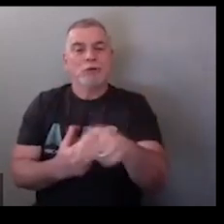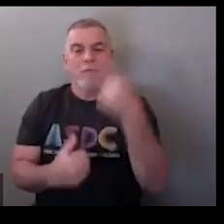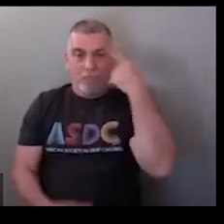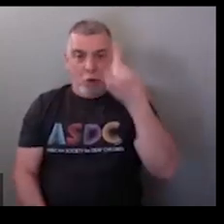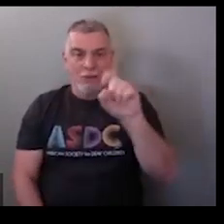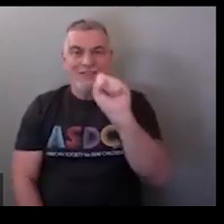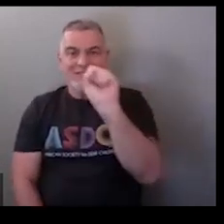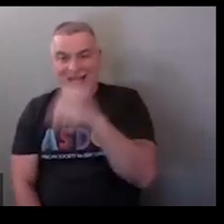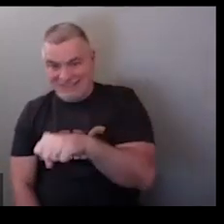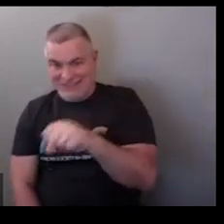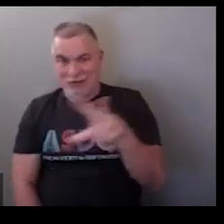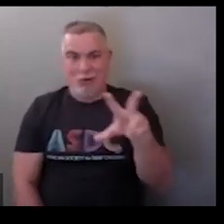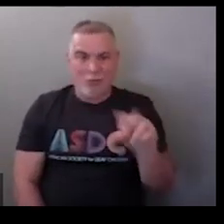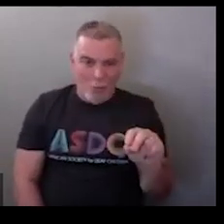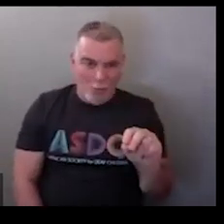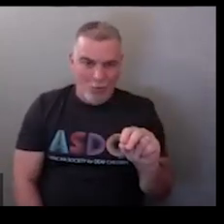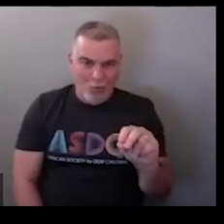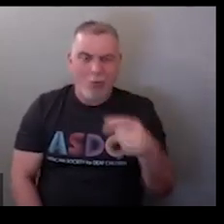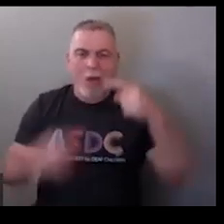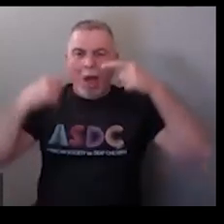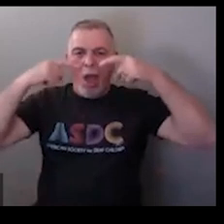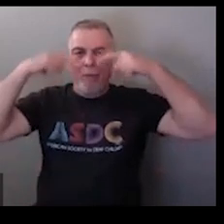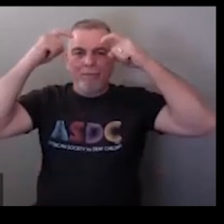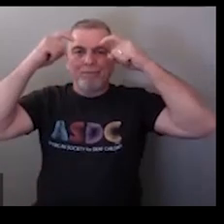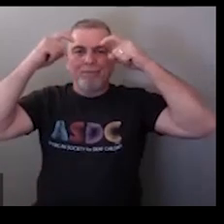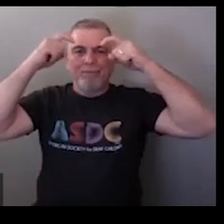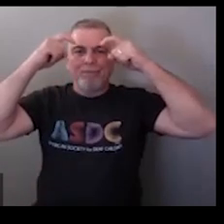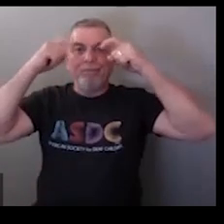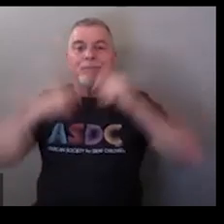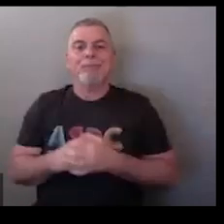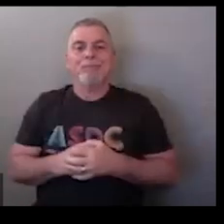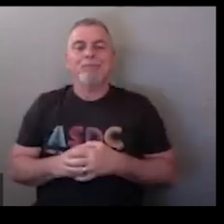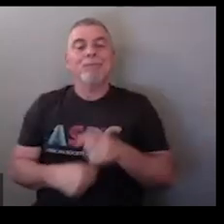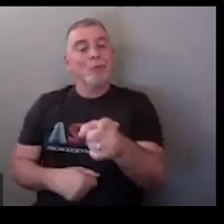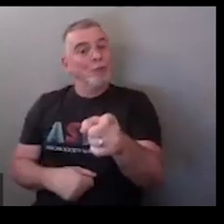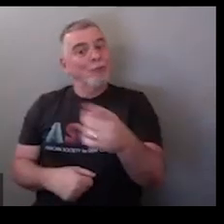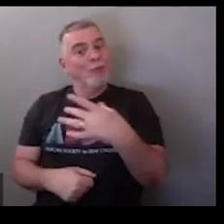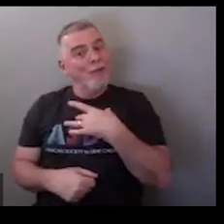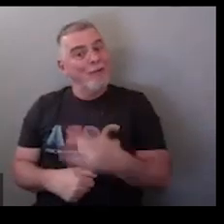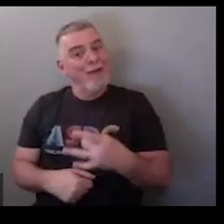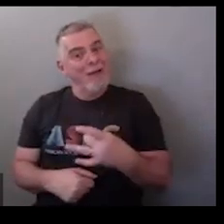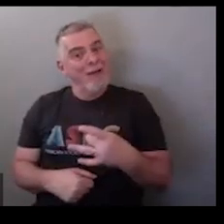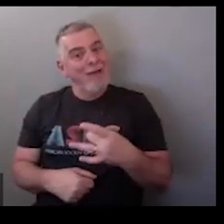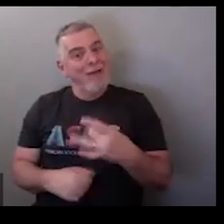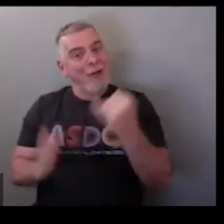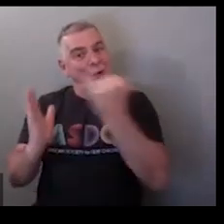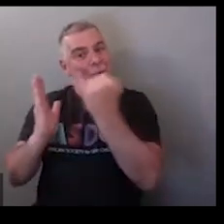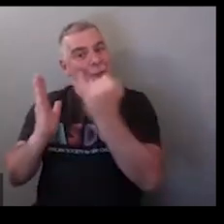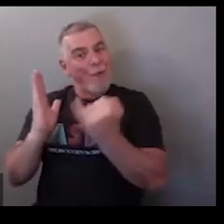the eyebrows go down so if it's a yes or no question eyebrows go up that's an important part of the grammar